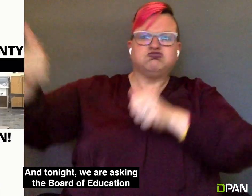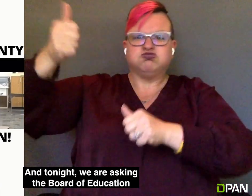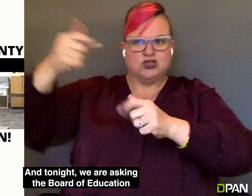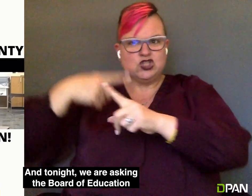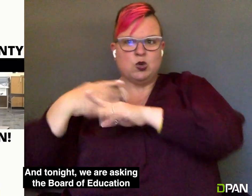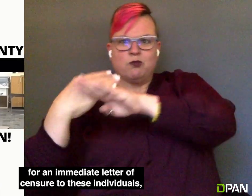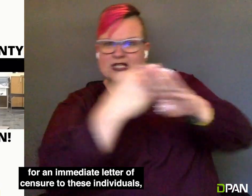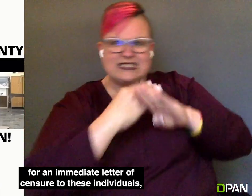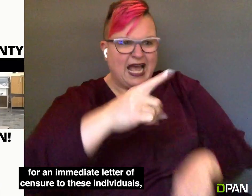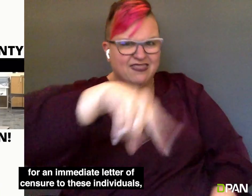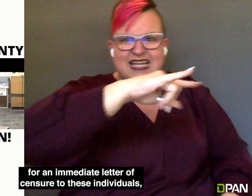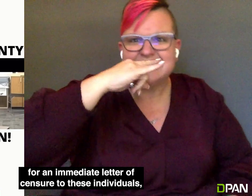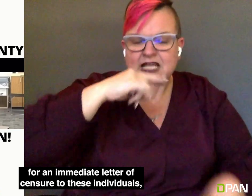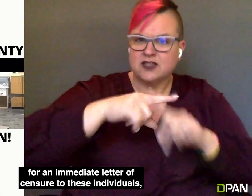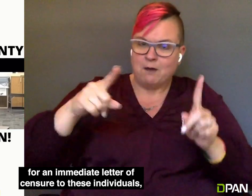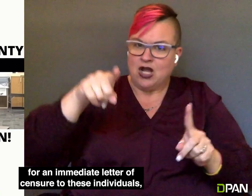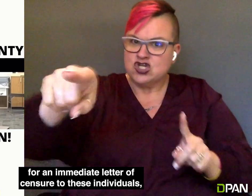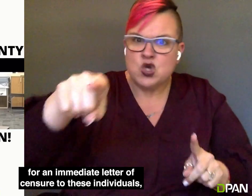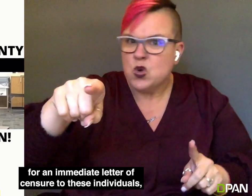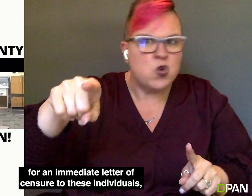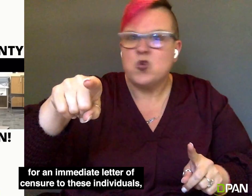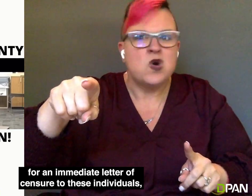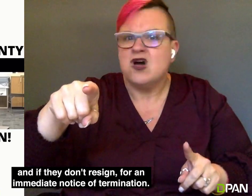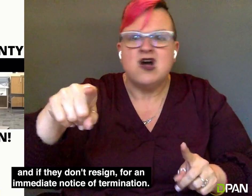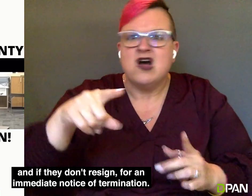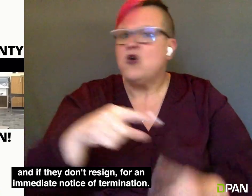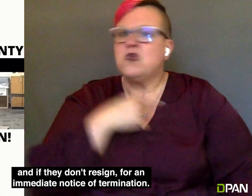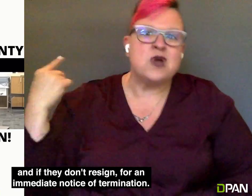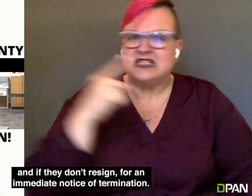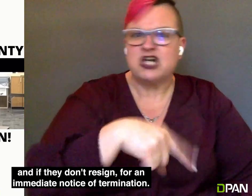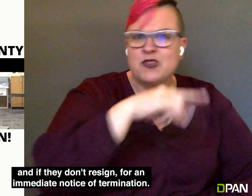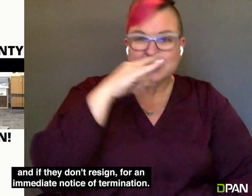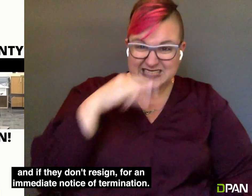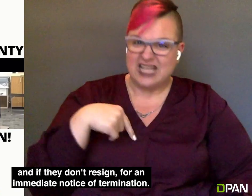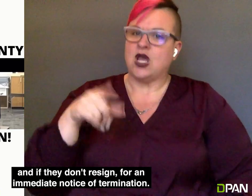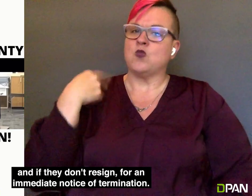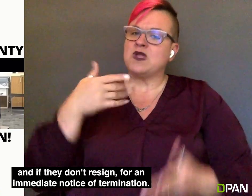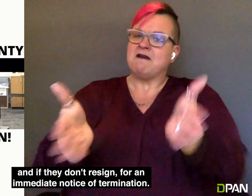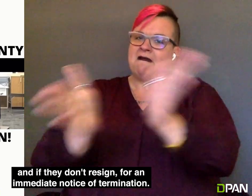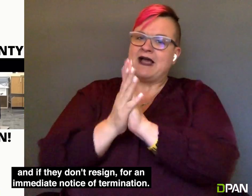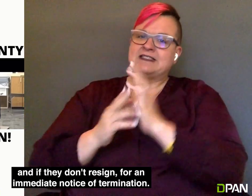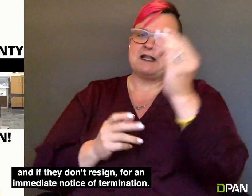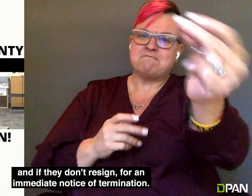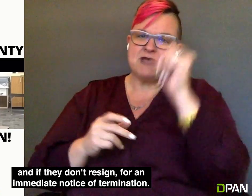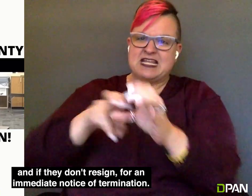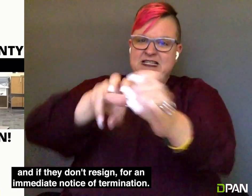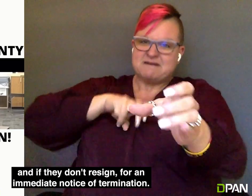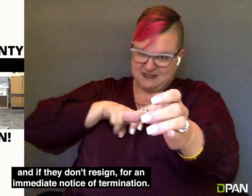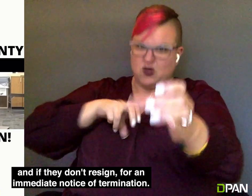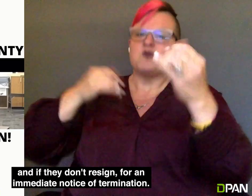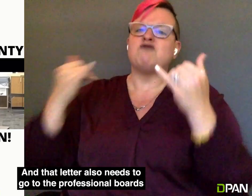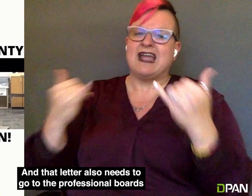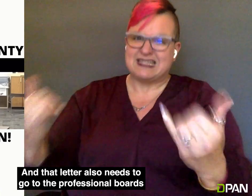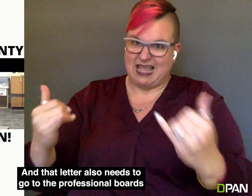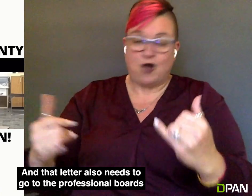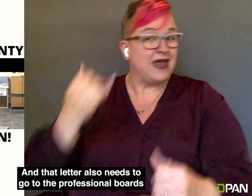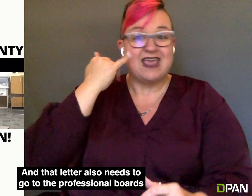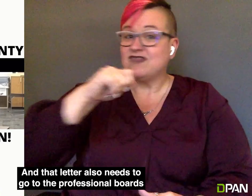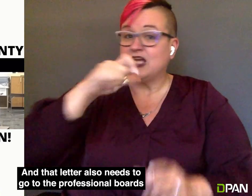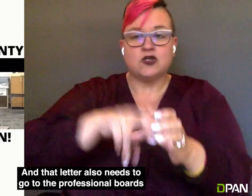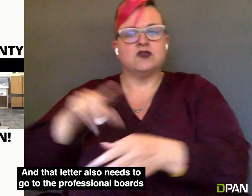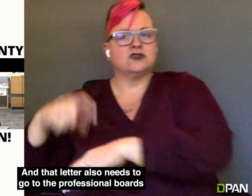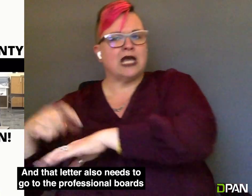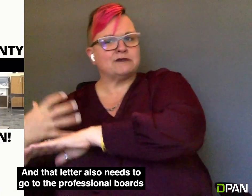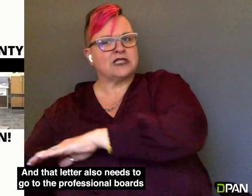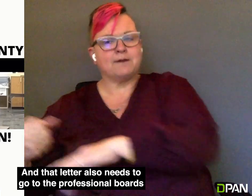we are asking the Board of Education for an immediate letter of censure to these individuals, and if they don't resign for an immediate notice of termination, and